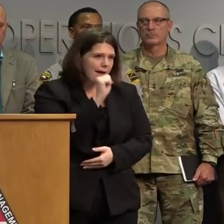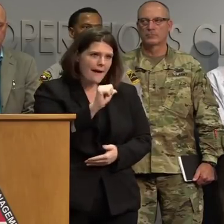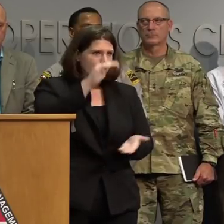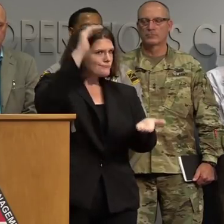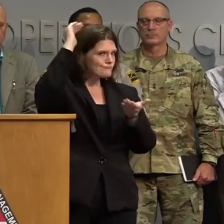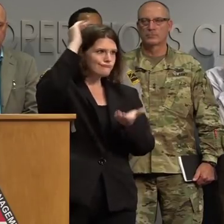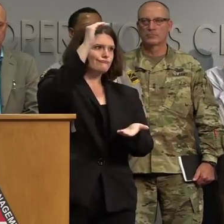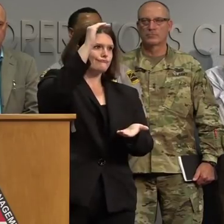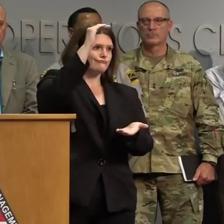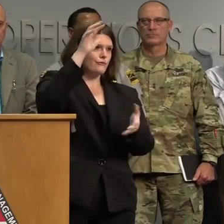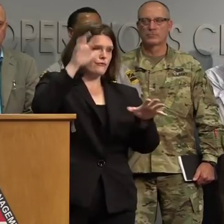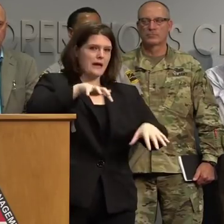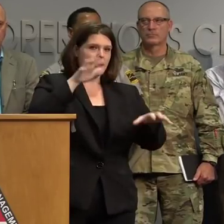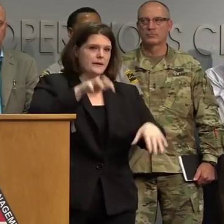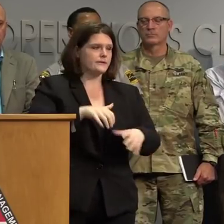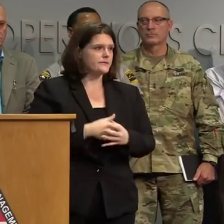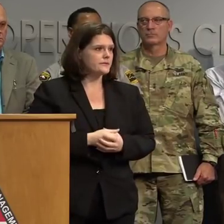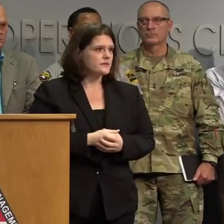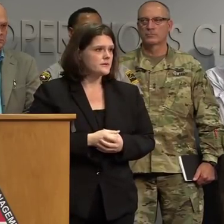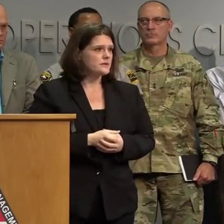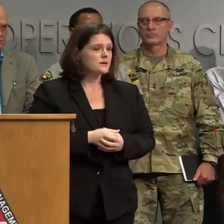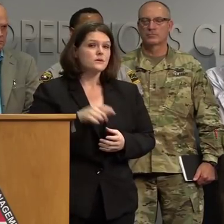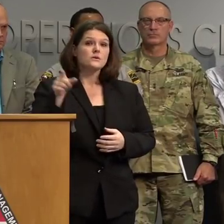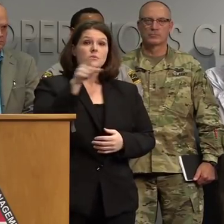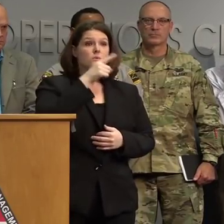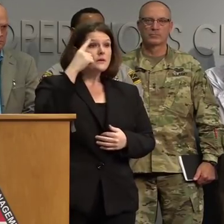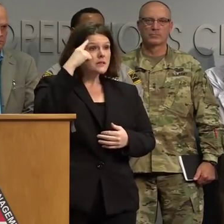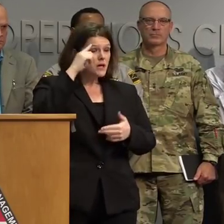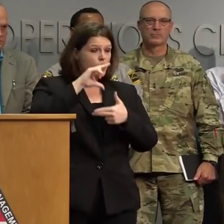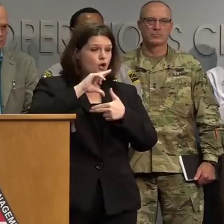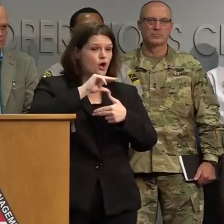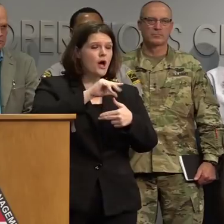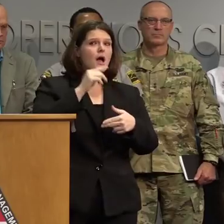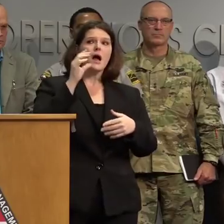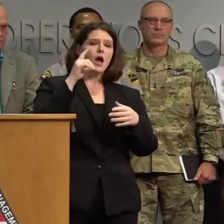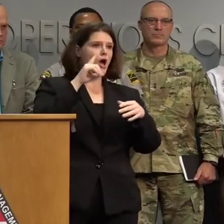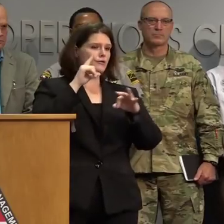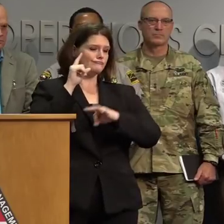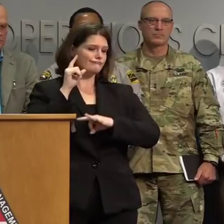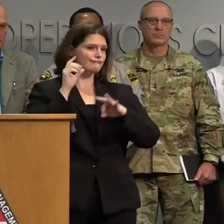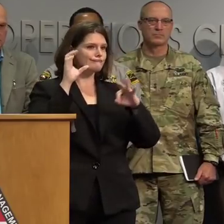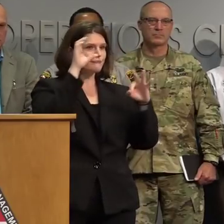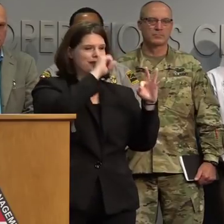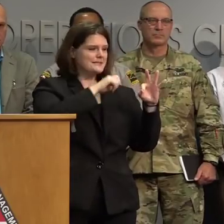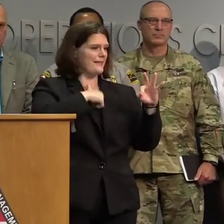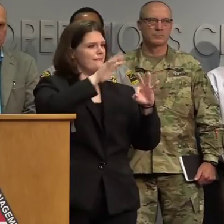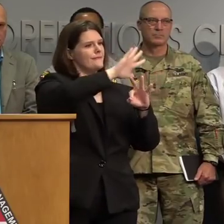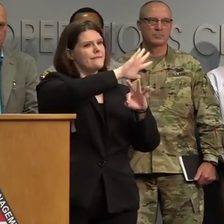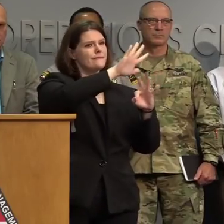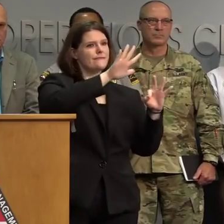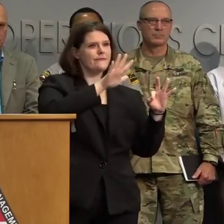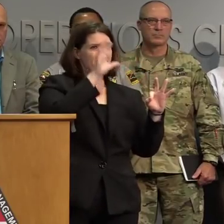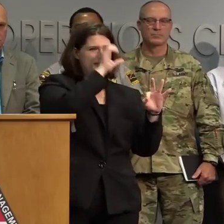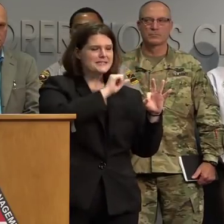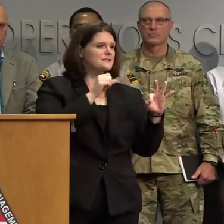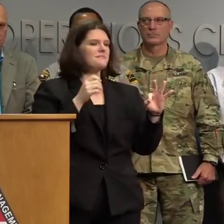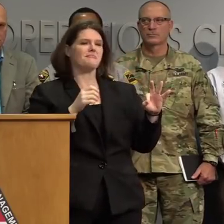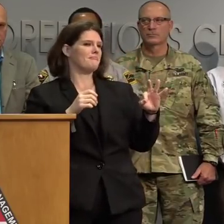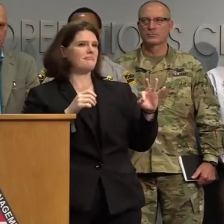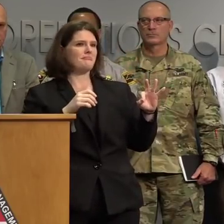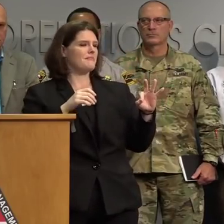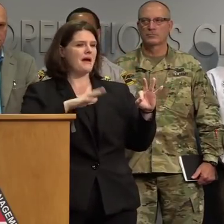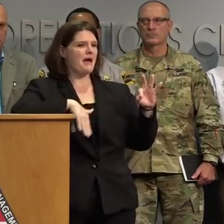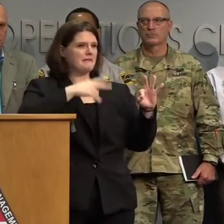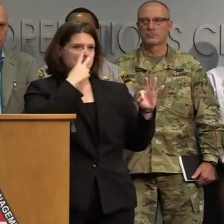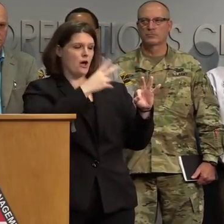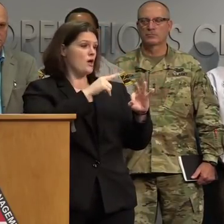Many people who think that the storm has missed them have yet to see its threat. Residents